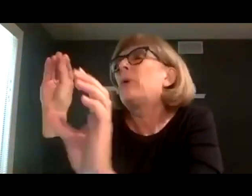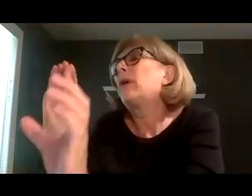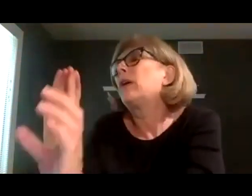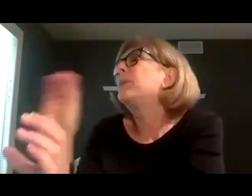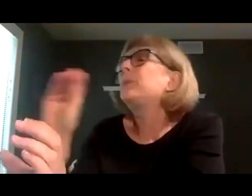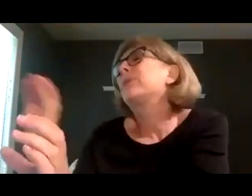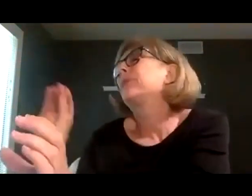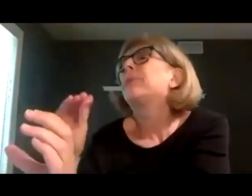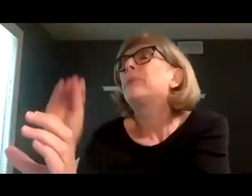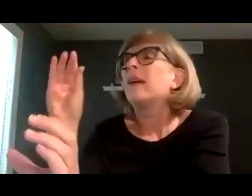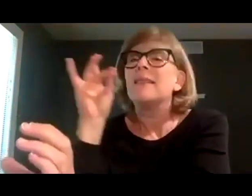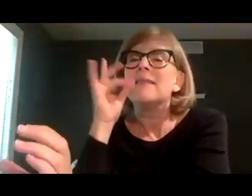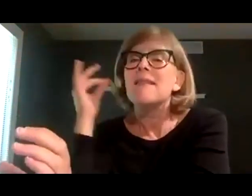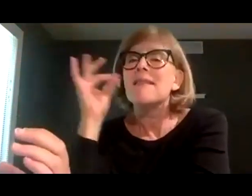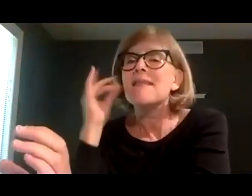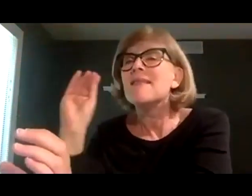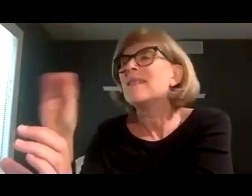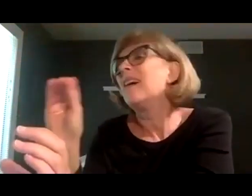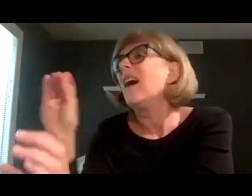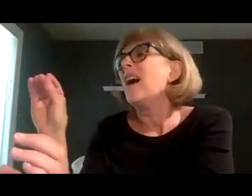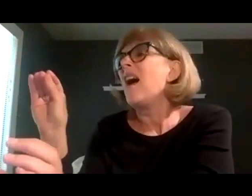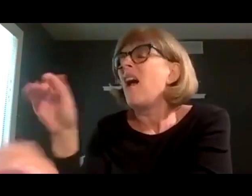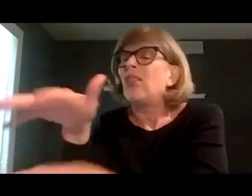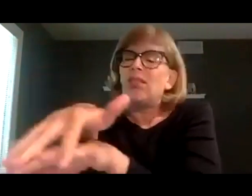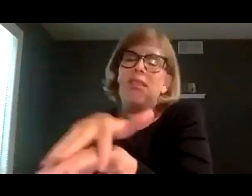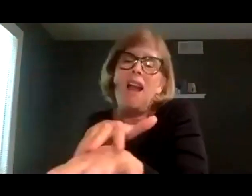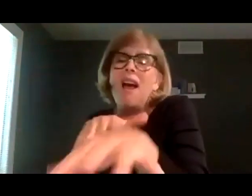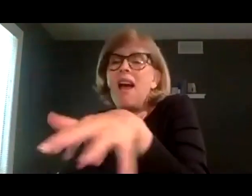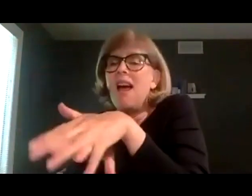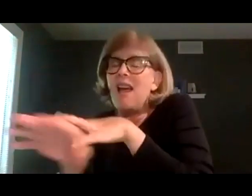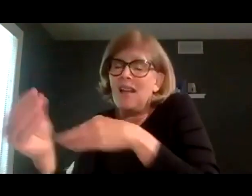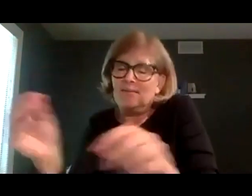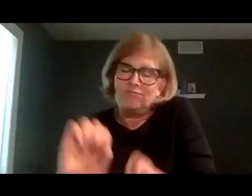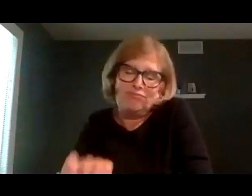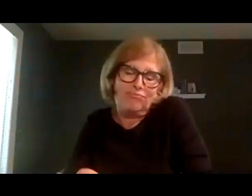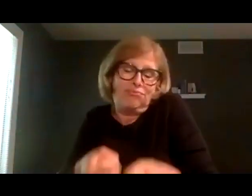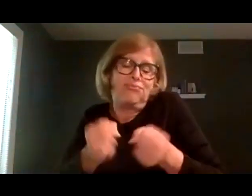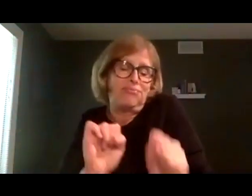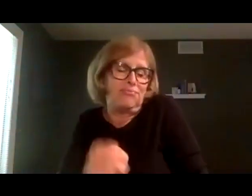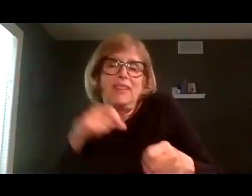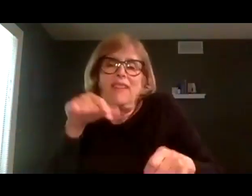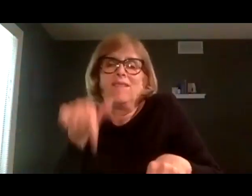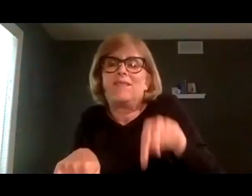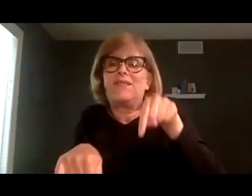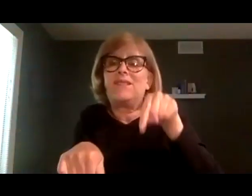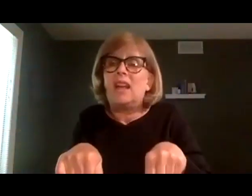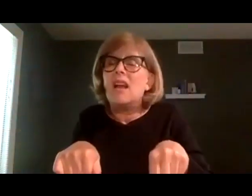I put rouge on the cat and gloves on my feet